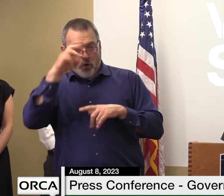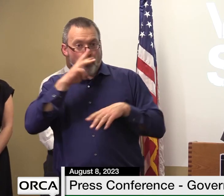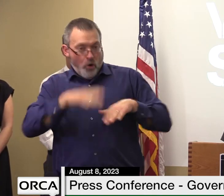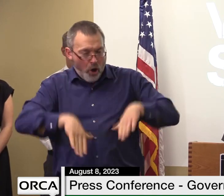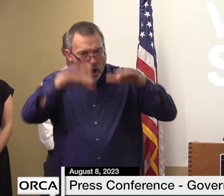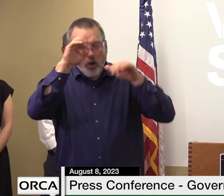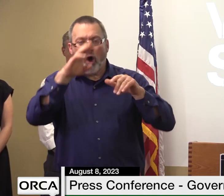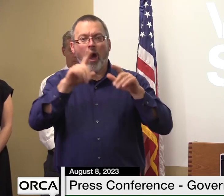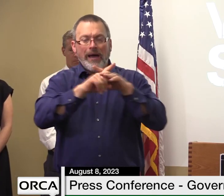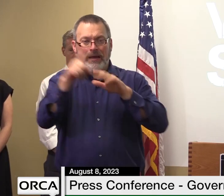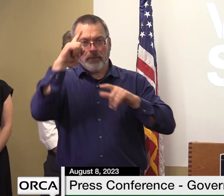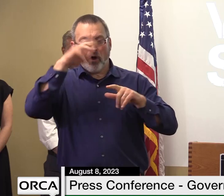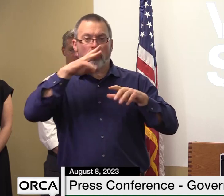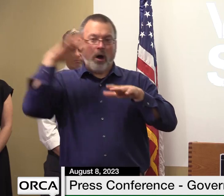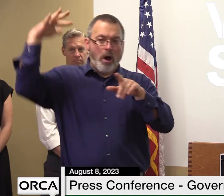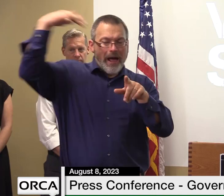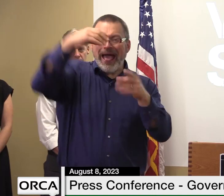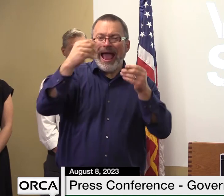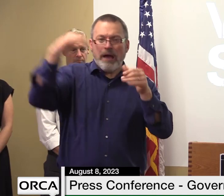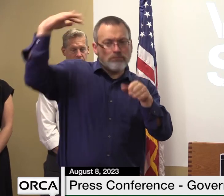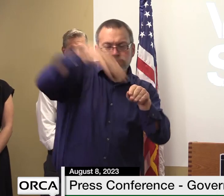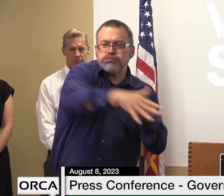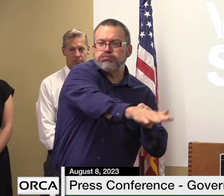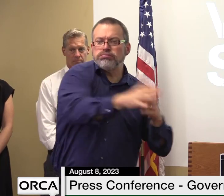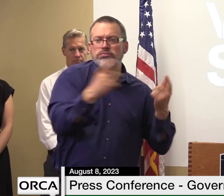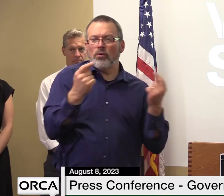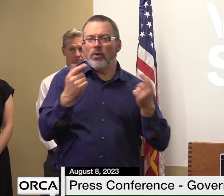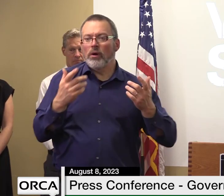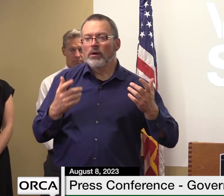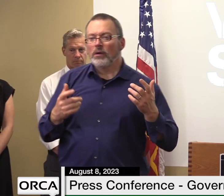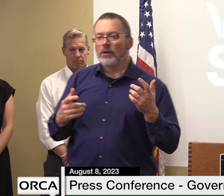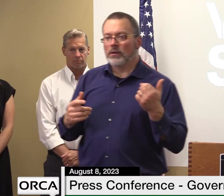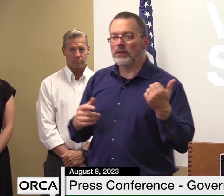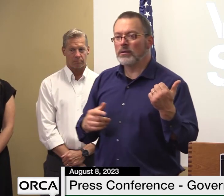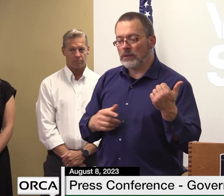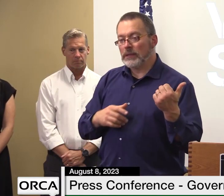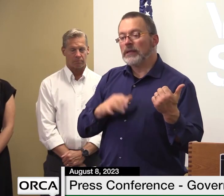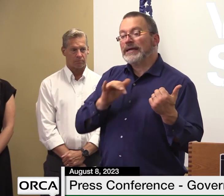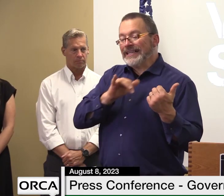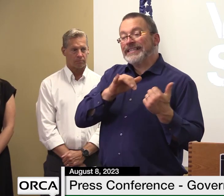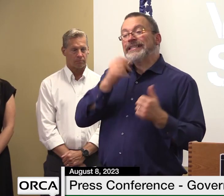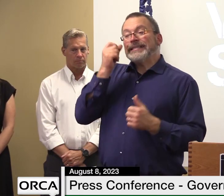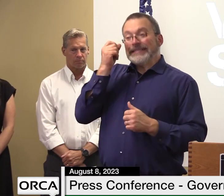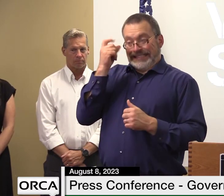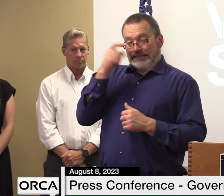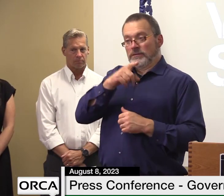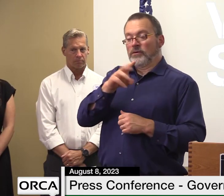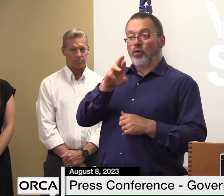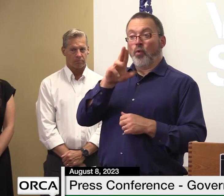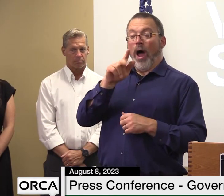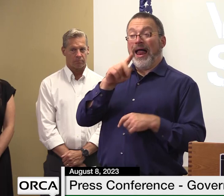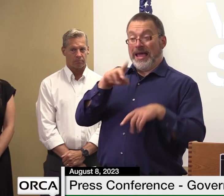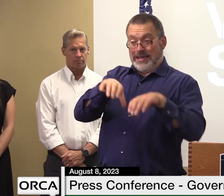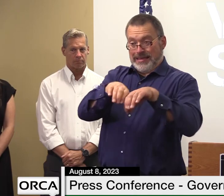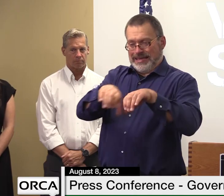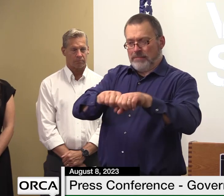break but again i'll get you the details have there been landslides in addison and rutland counties in the past couple days